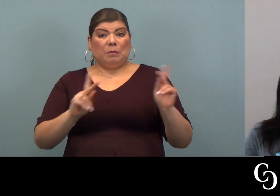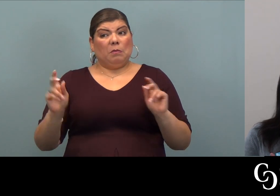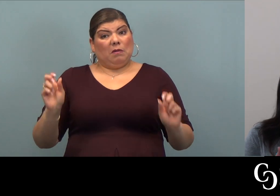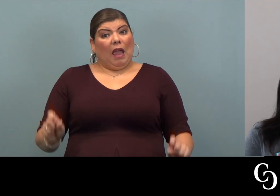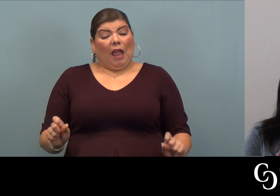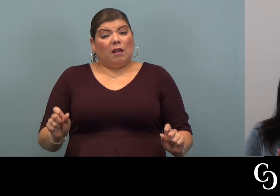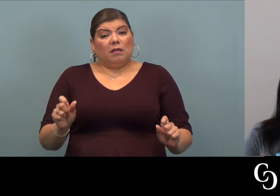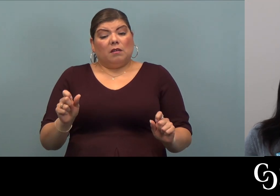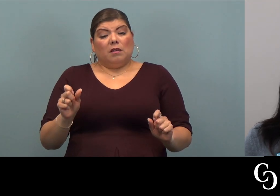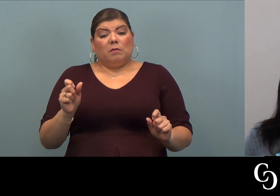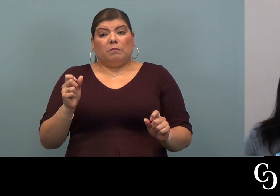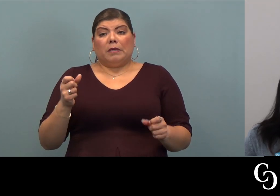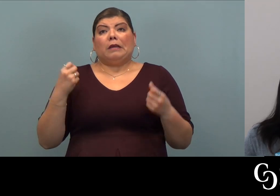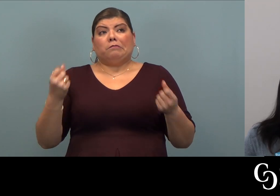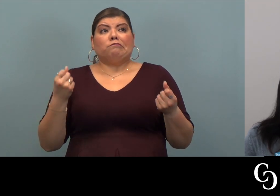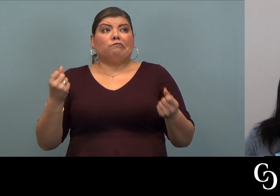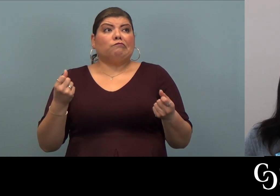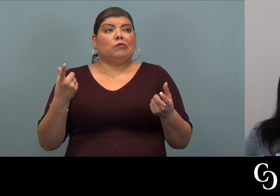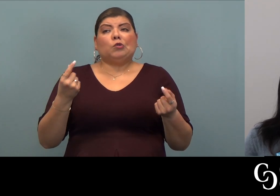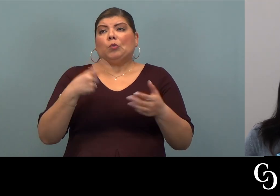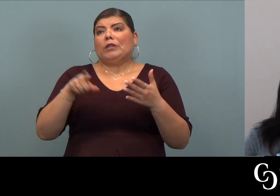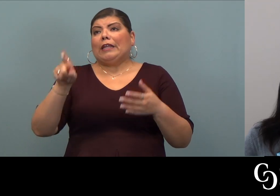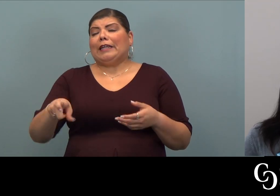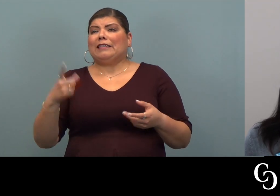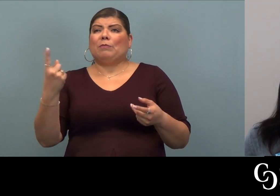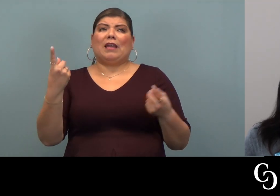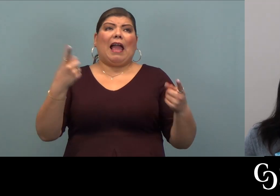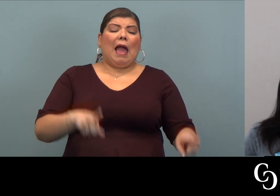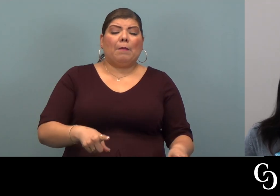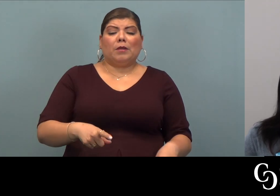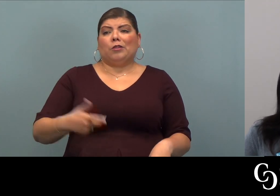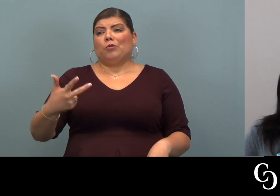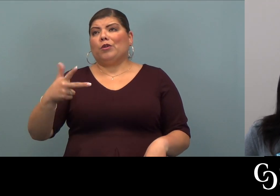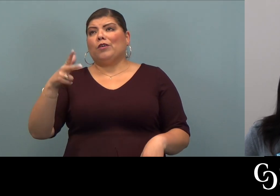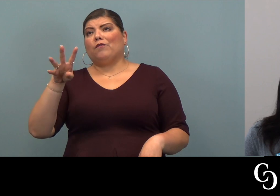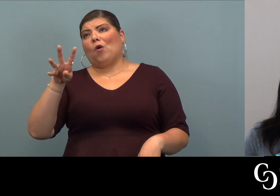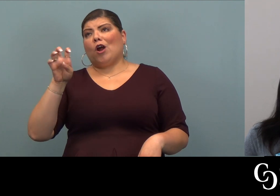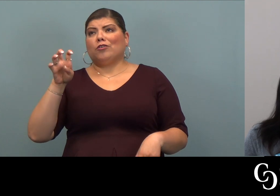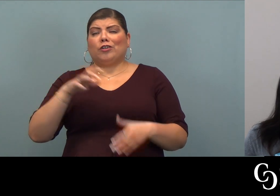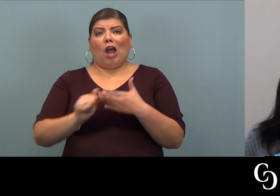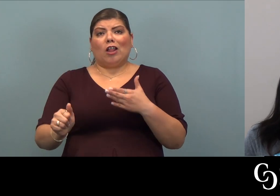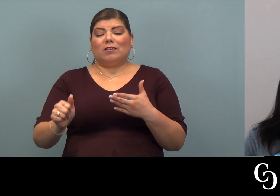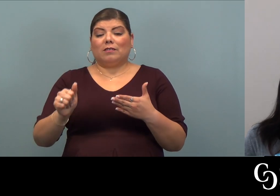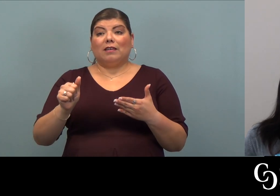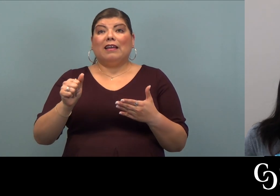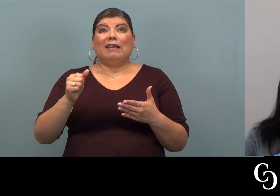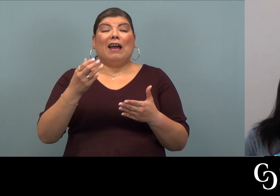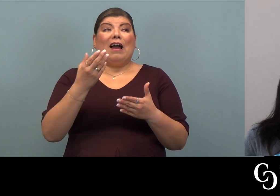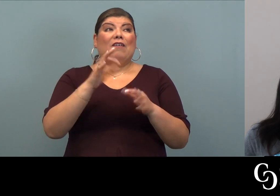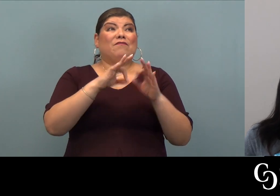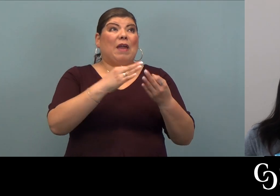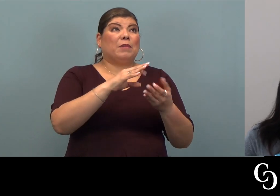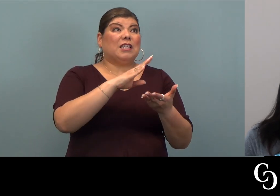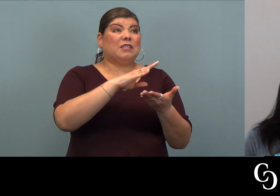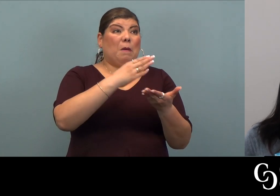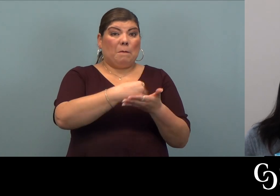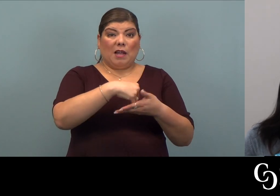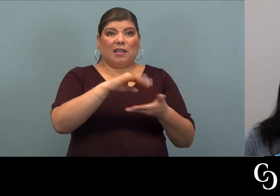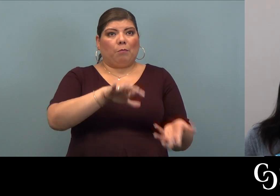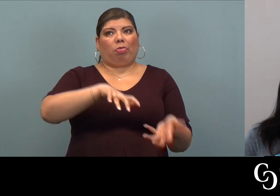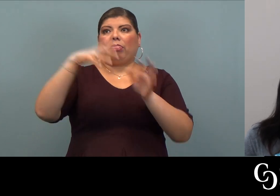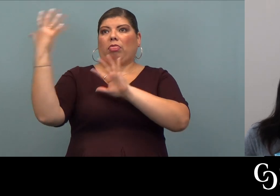Because folks can be, you know, trucking right along, something happens, three, four hundred bucks, that will throw a family's budget off